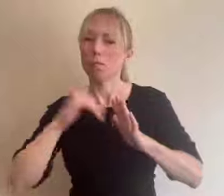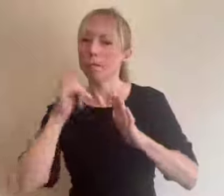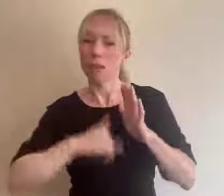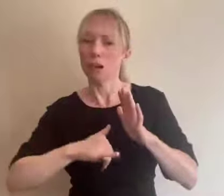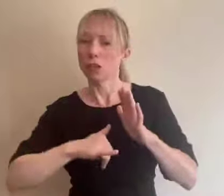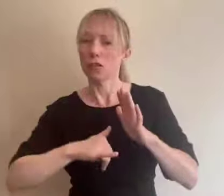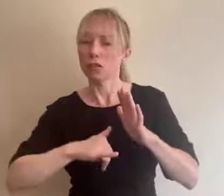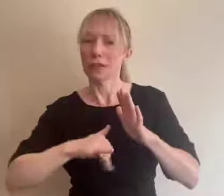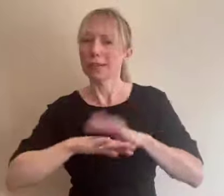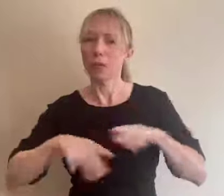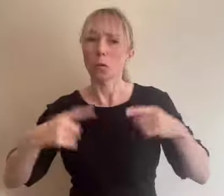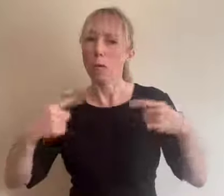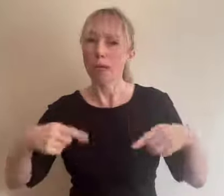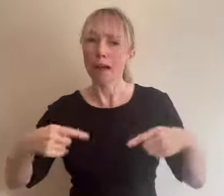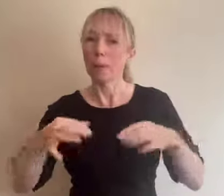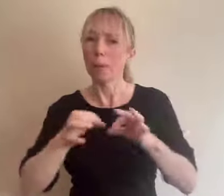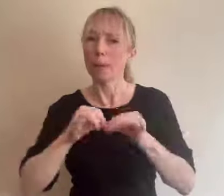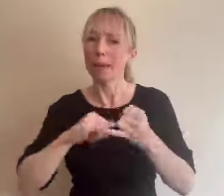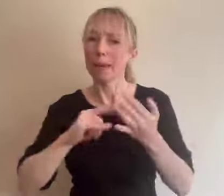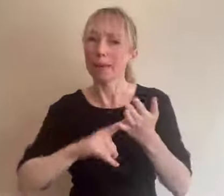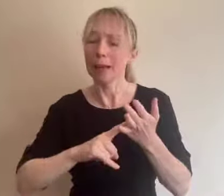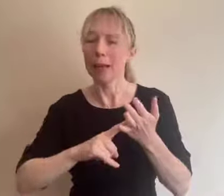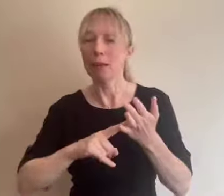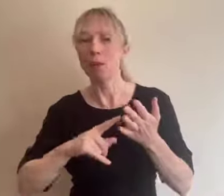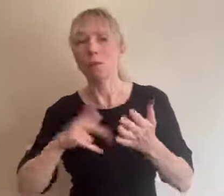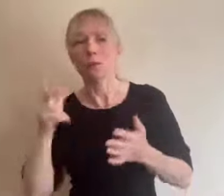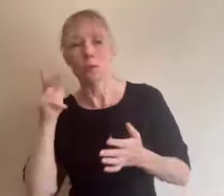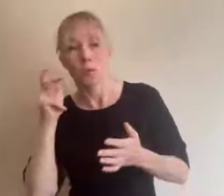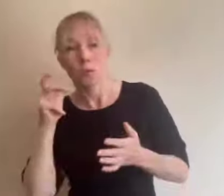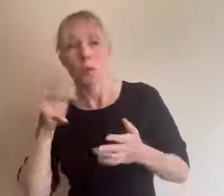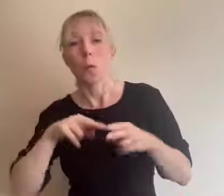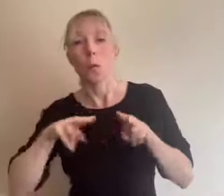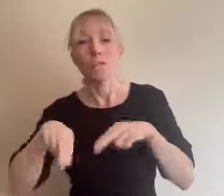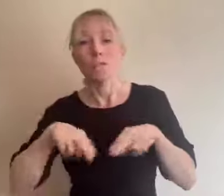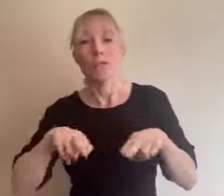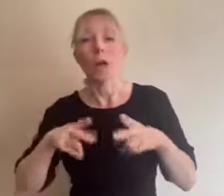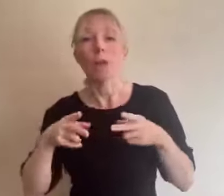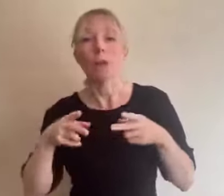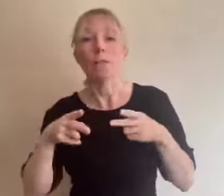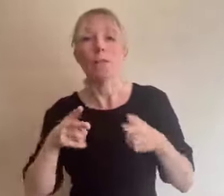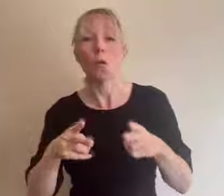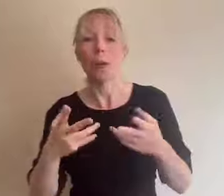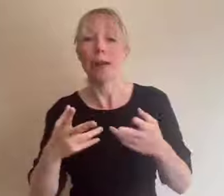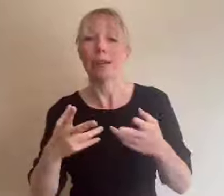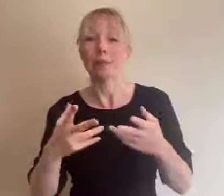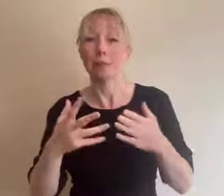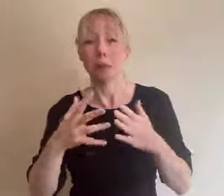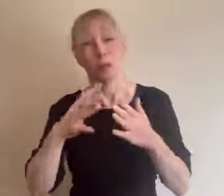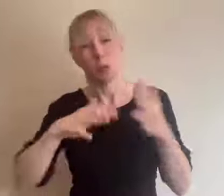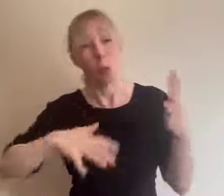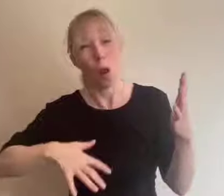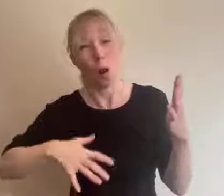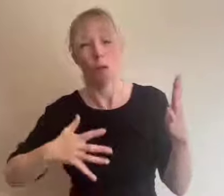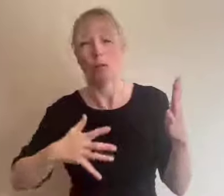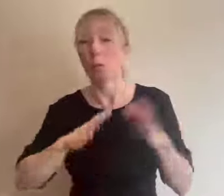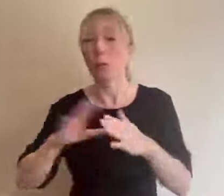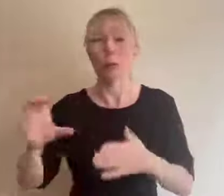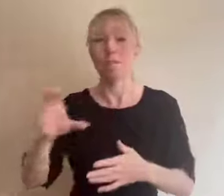in bsl audio or video format due to its length we were not funded to produce the guide and therefore had no budget